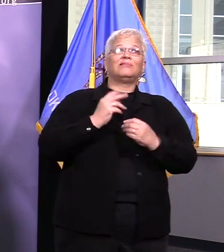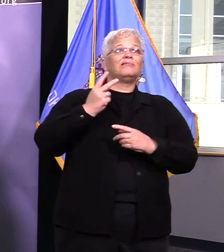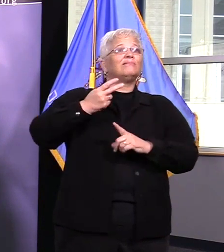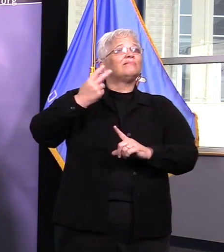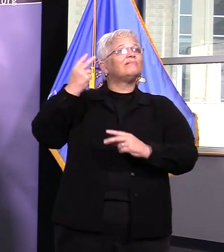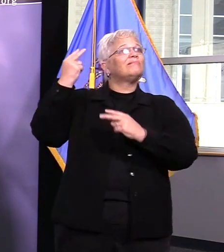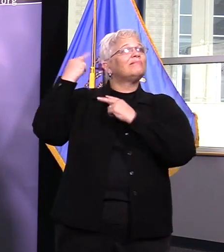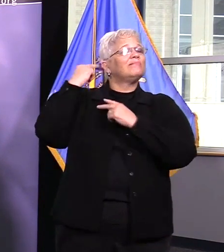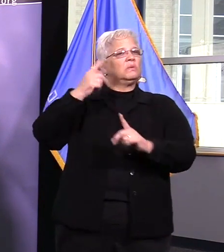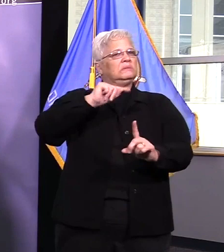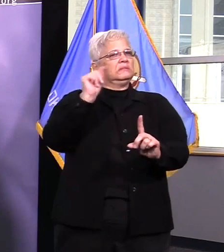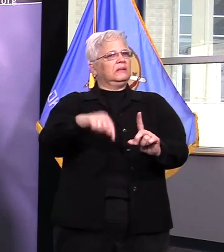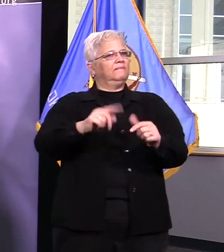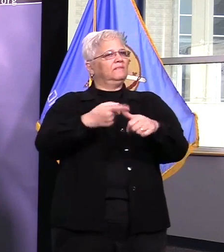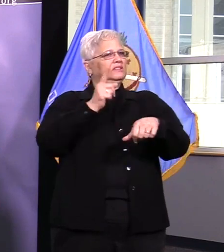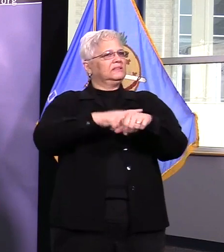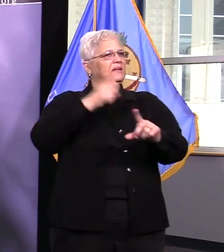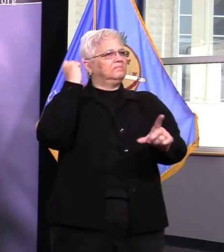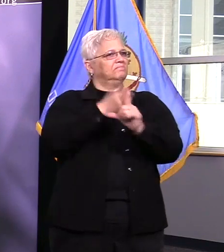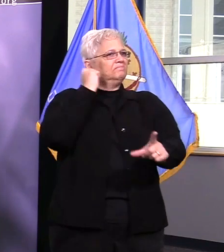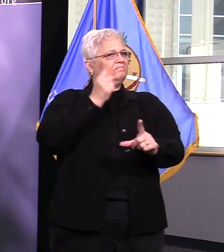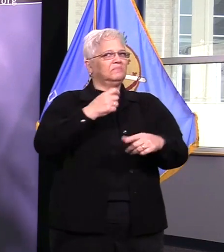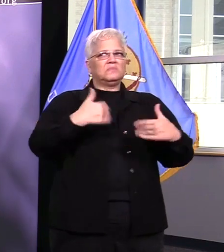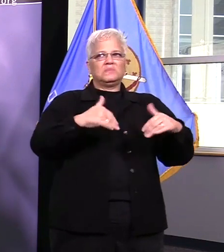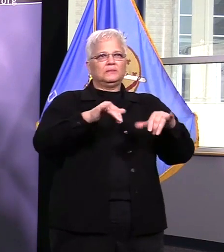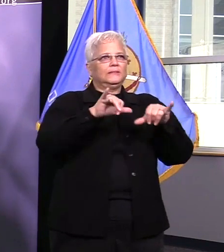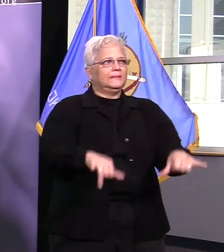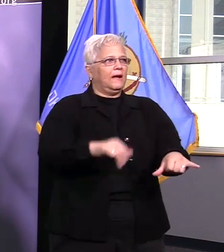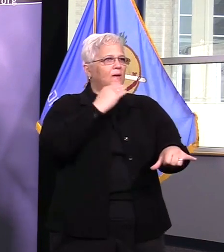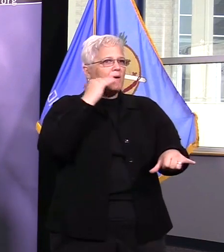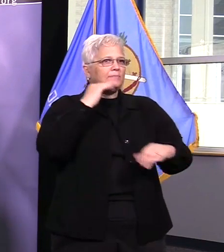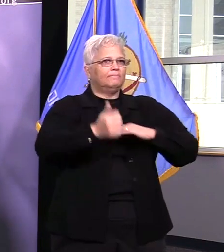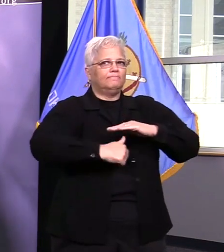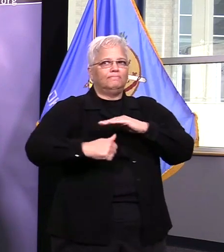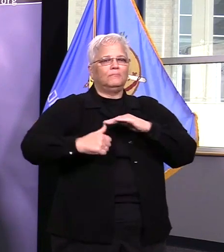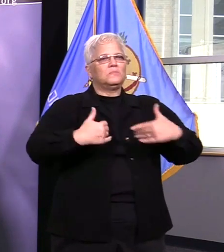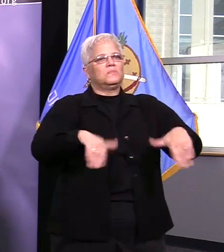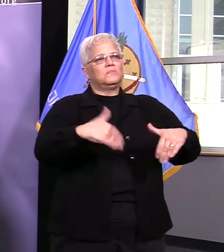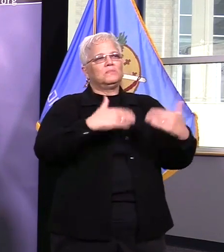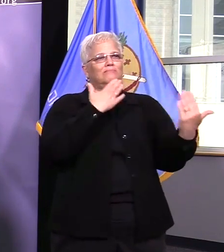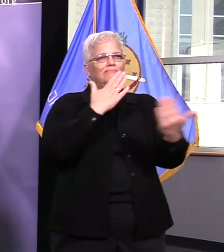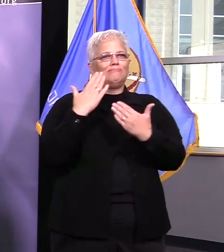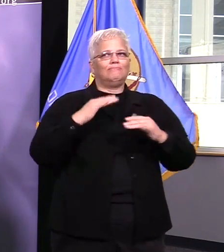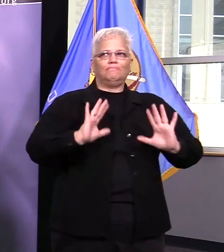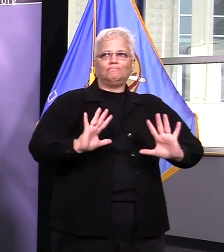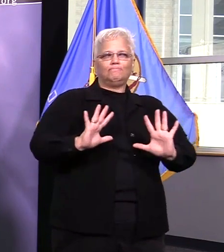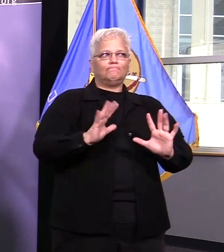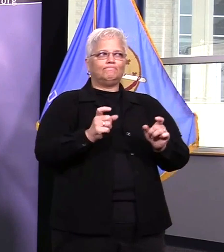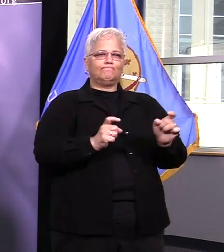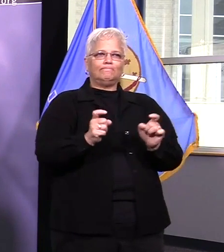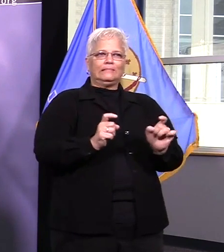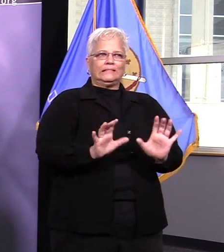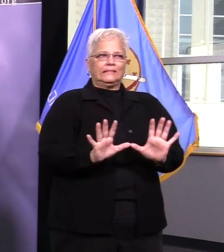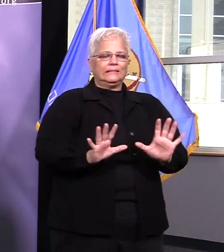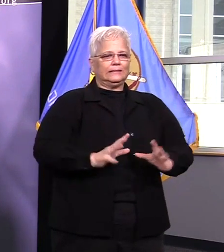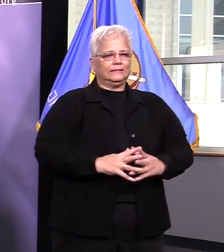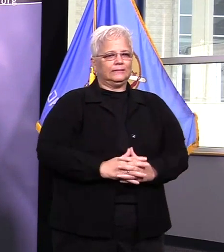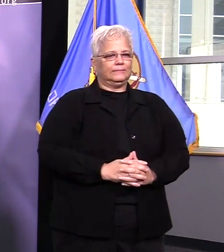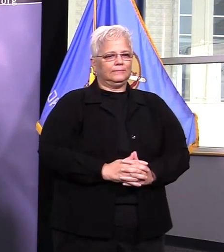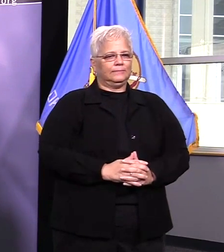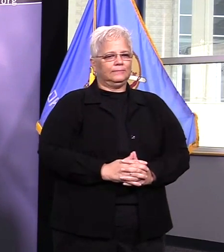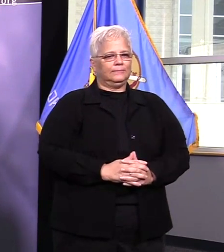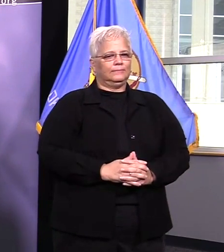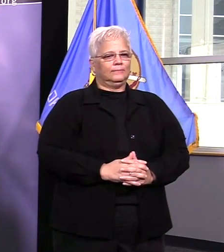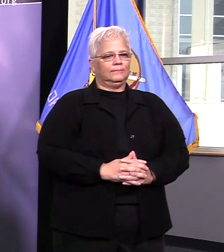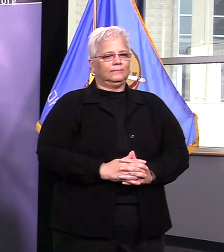making right now we get a lot of questions and have received a lot of questions over the last week about you know can I do this or can I